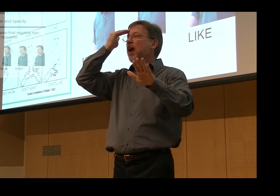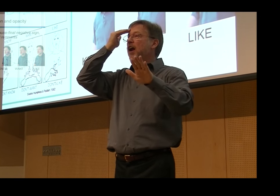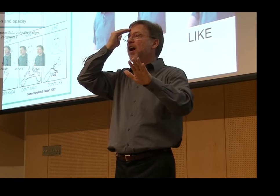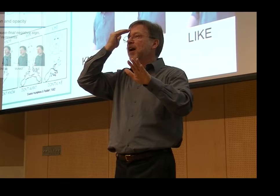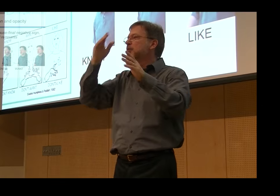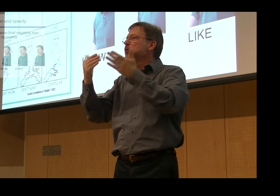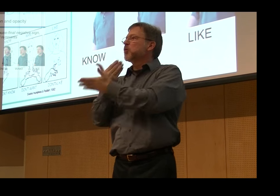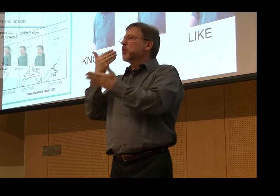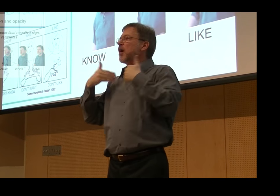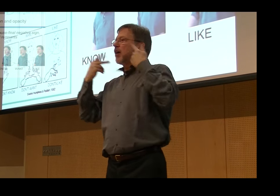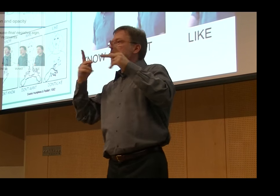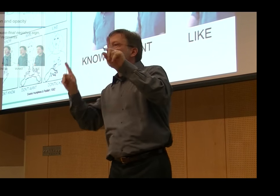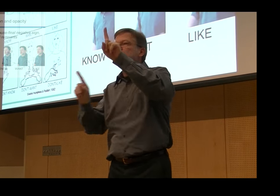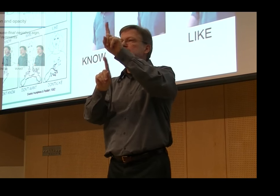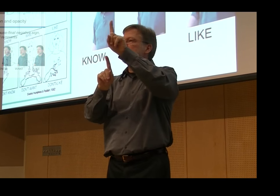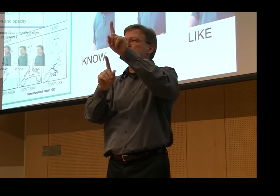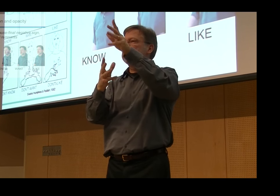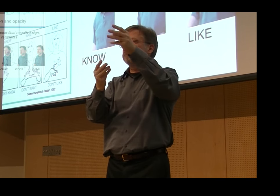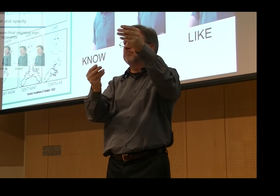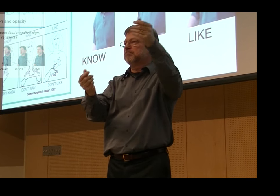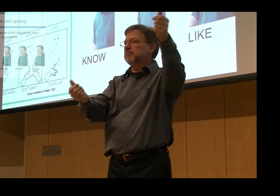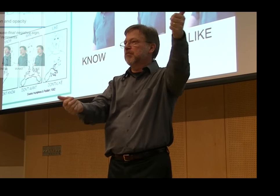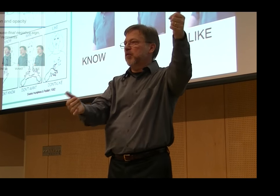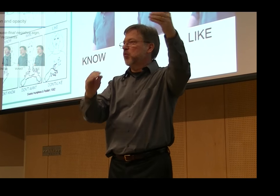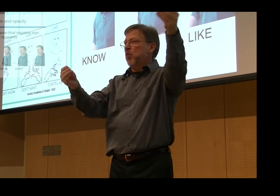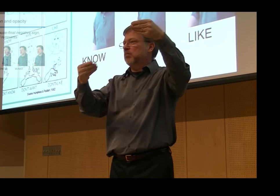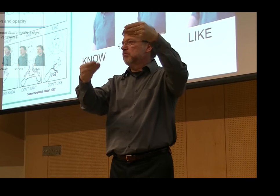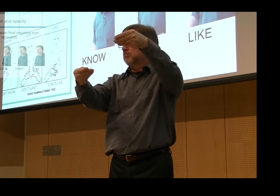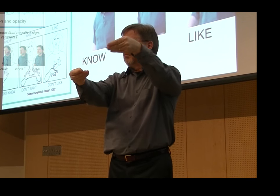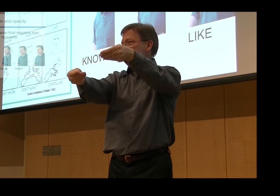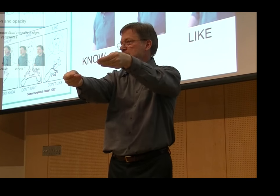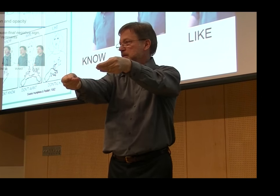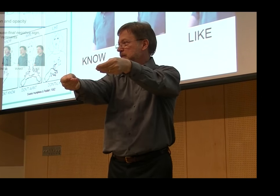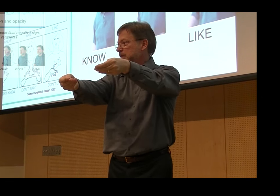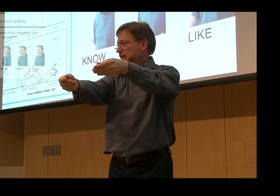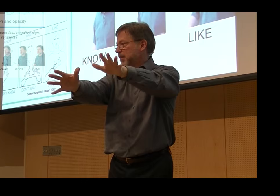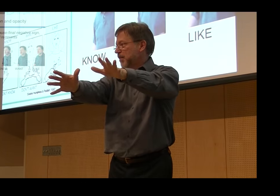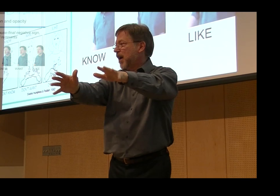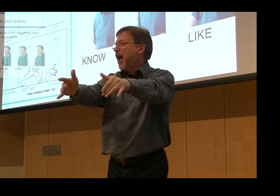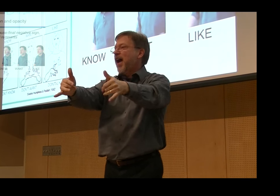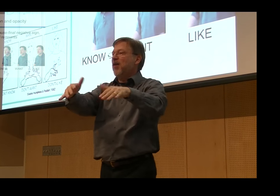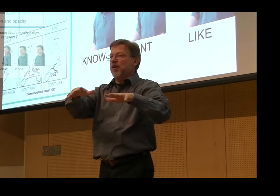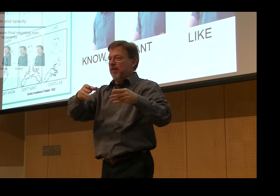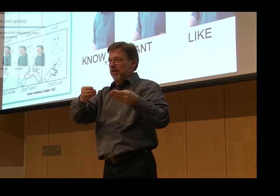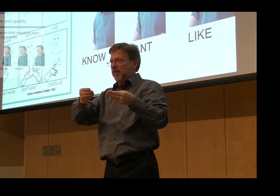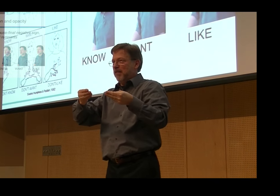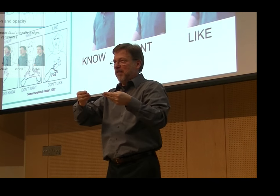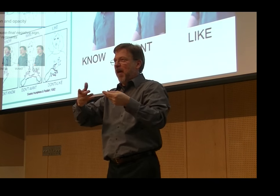the training at Yale disappeared, and they had new training, new young people came through and